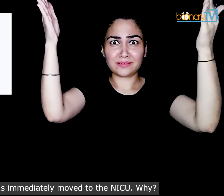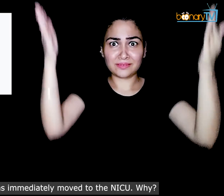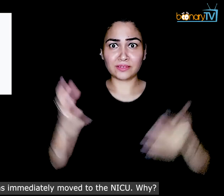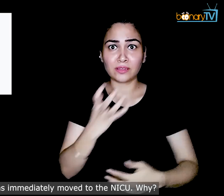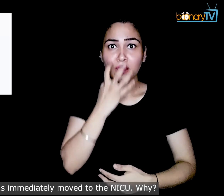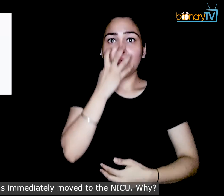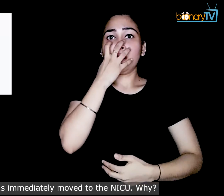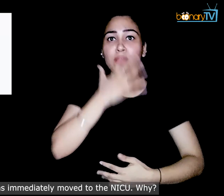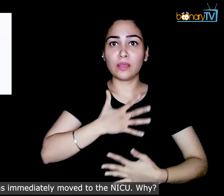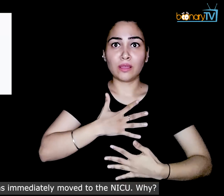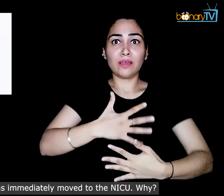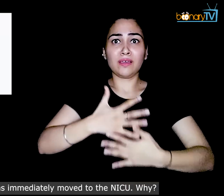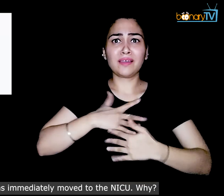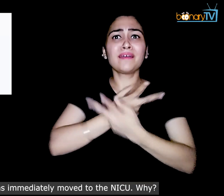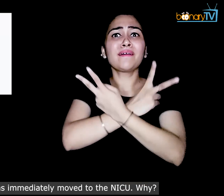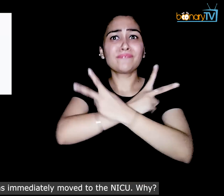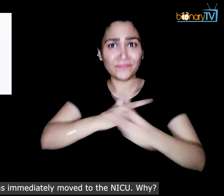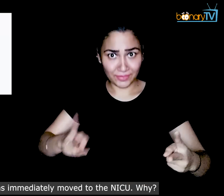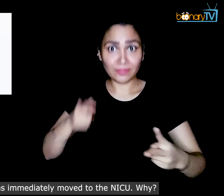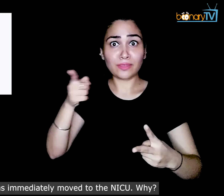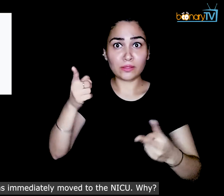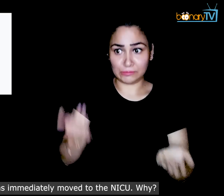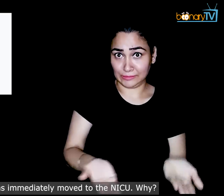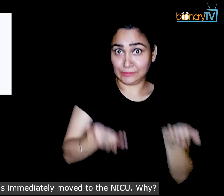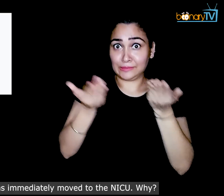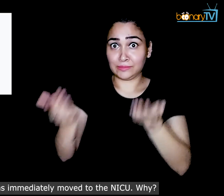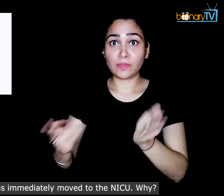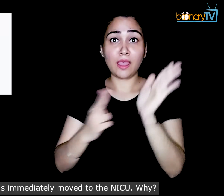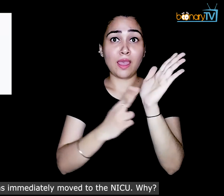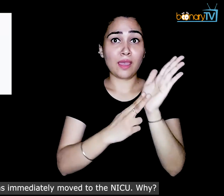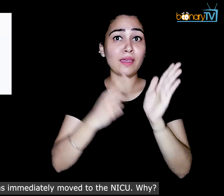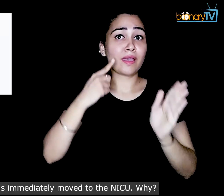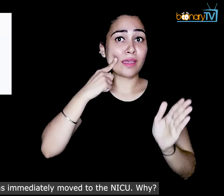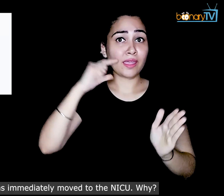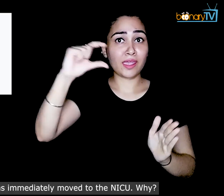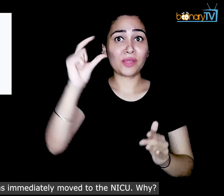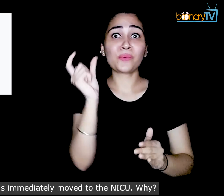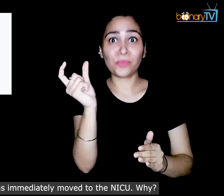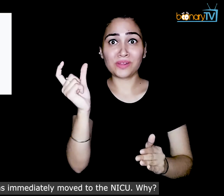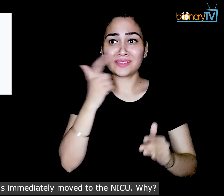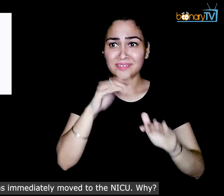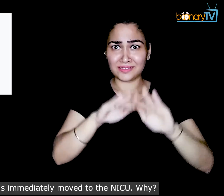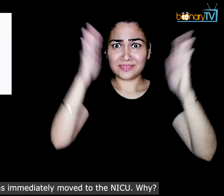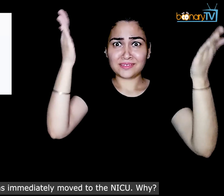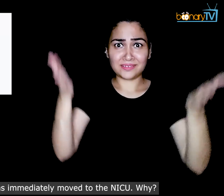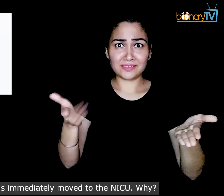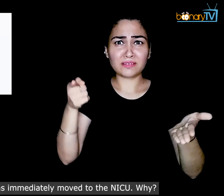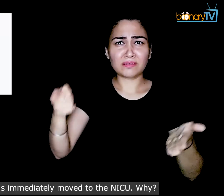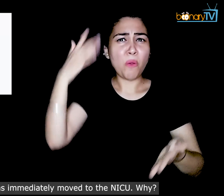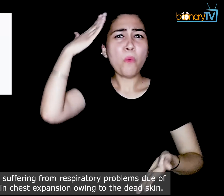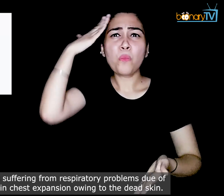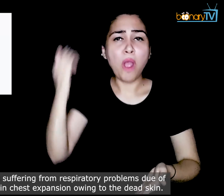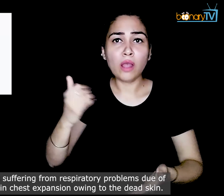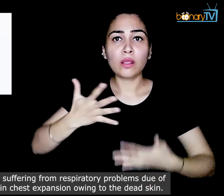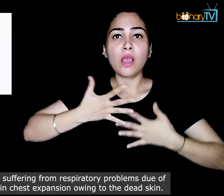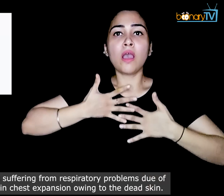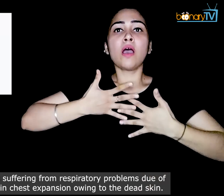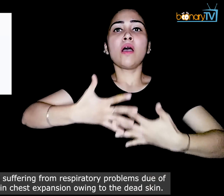immediately moved to the NICU. Why? Because it was